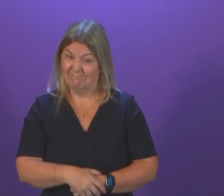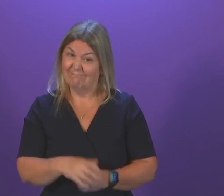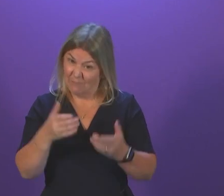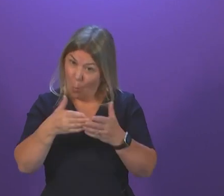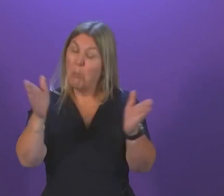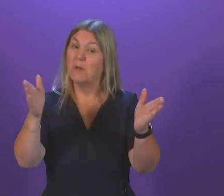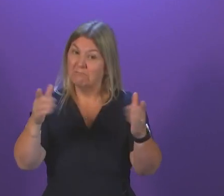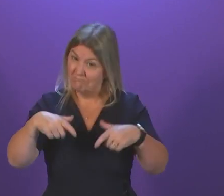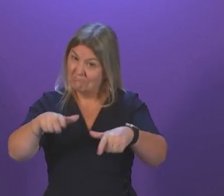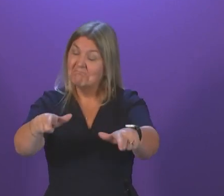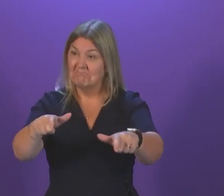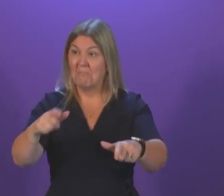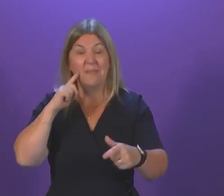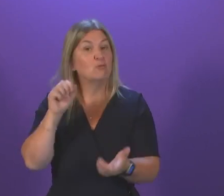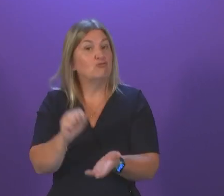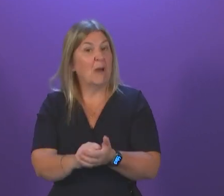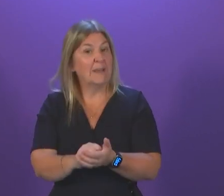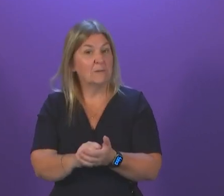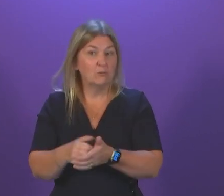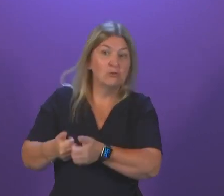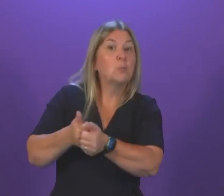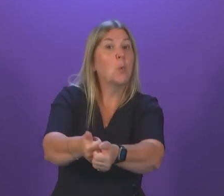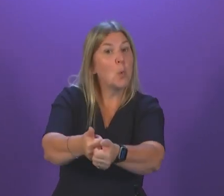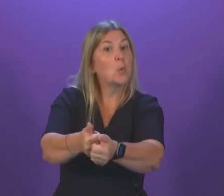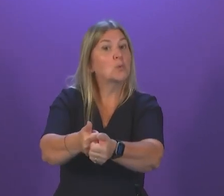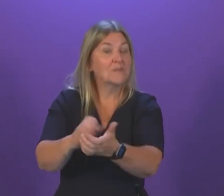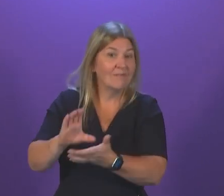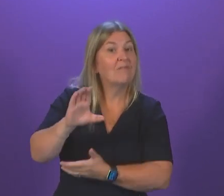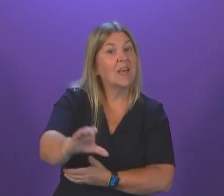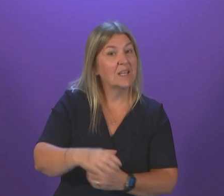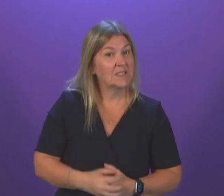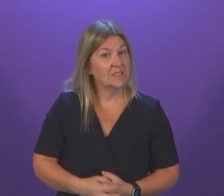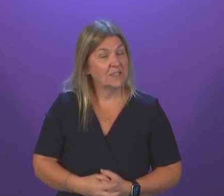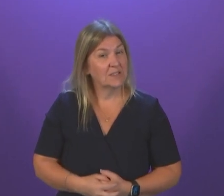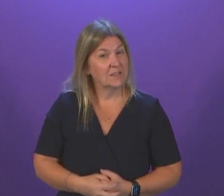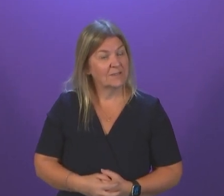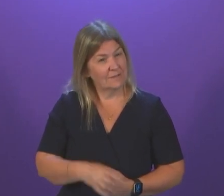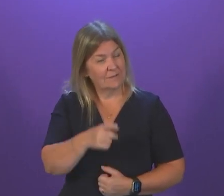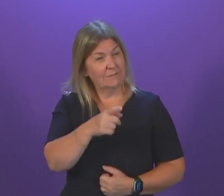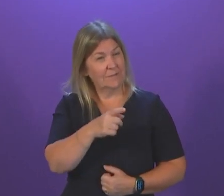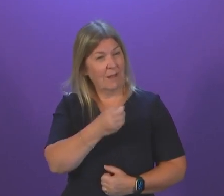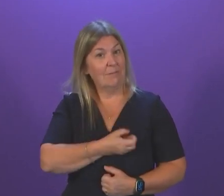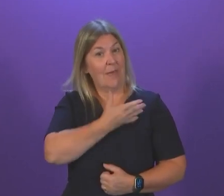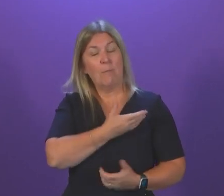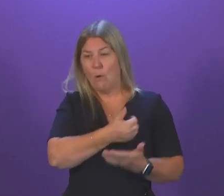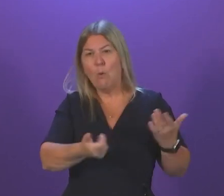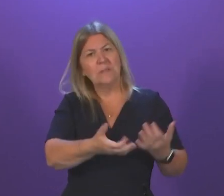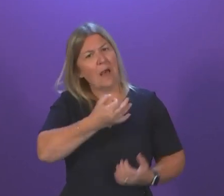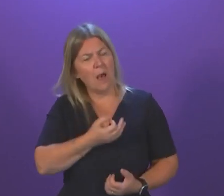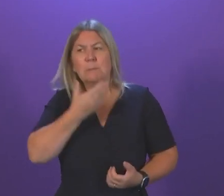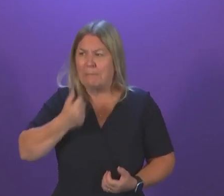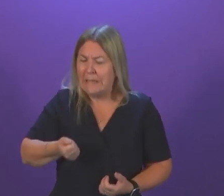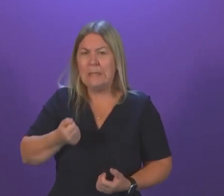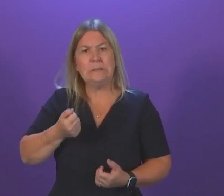jobs and the economic activity and these are often the things that Labour in the abstract calling us to do but when it actually comes to putting